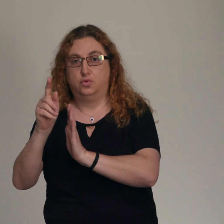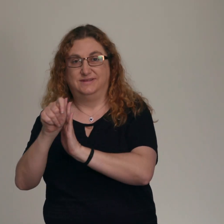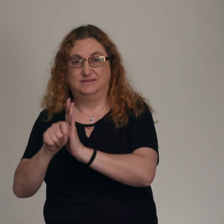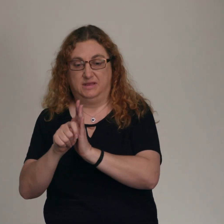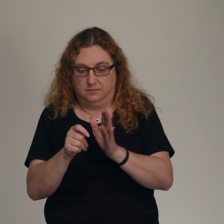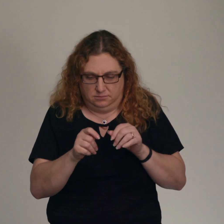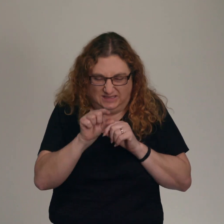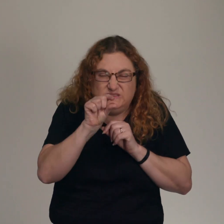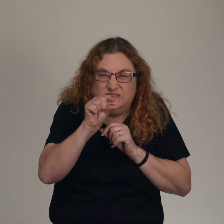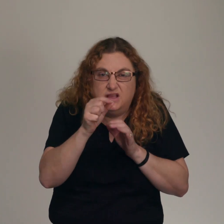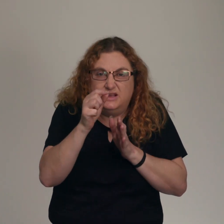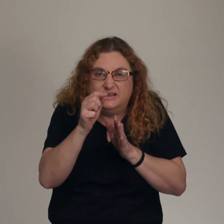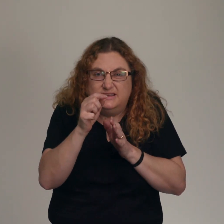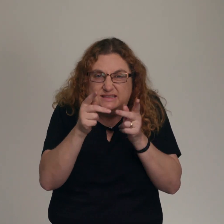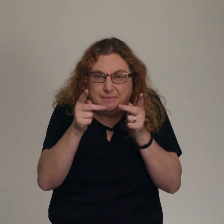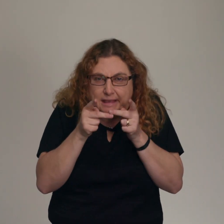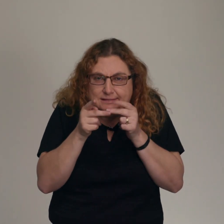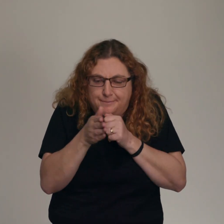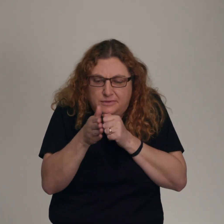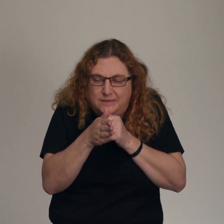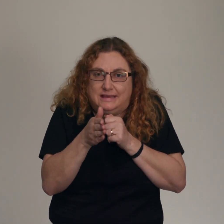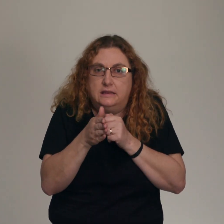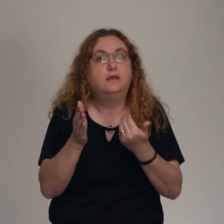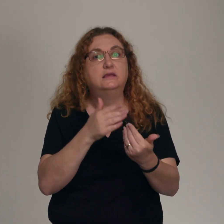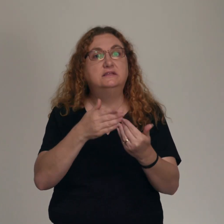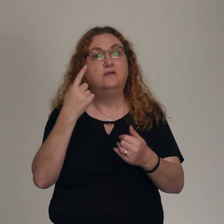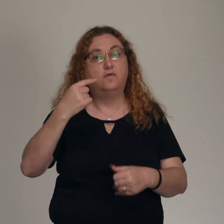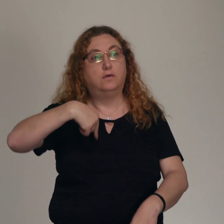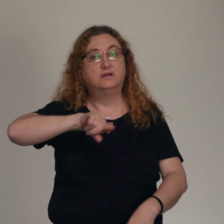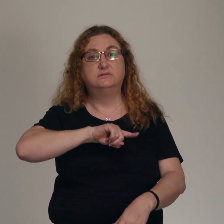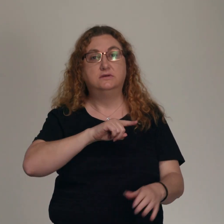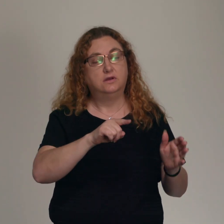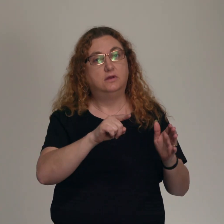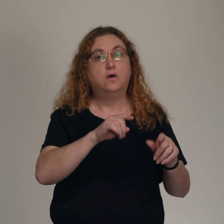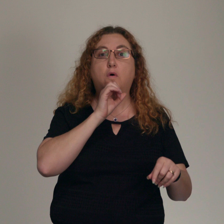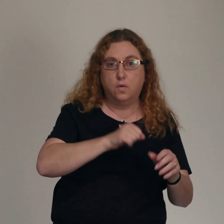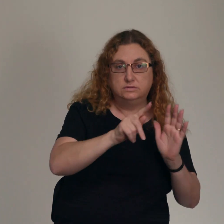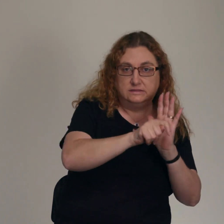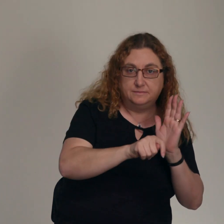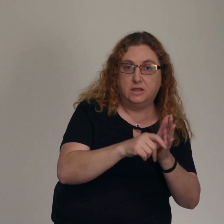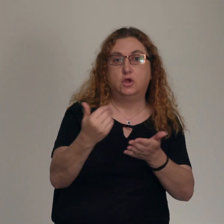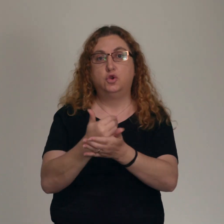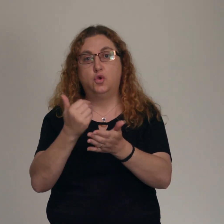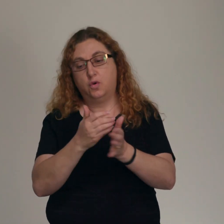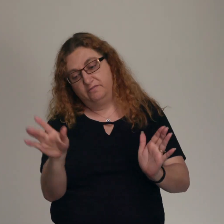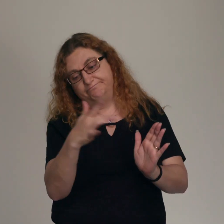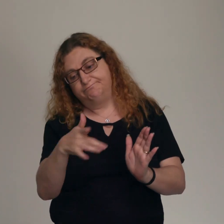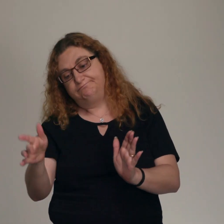this much space. And so it's easy for us to flip from the Old Testament to the New Testament. But in reality, what happened